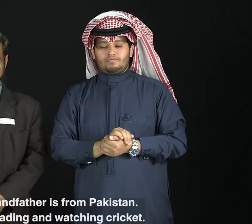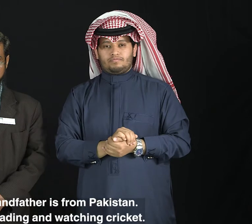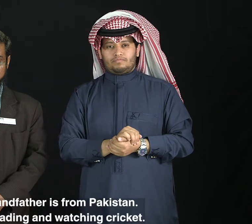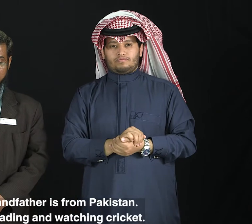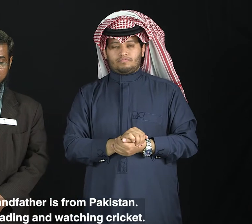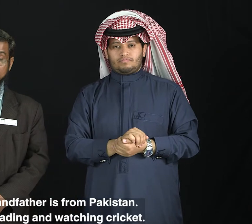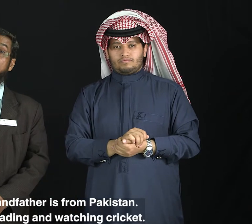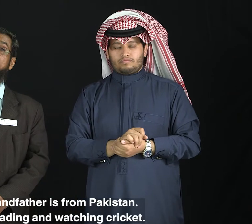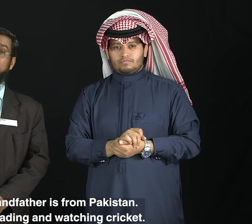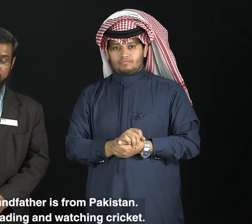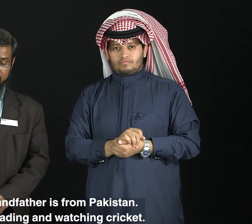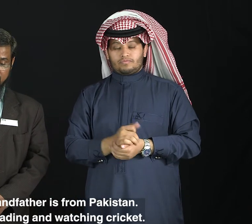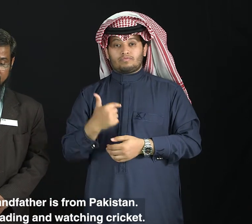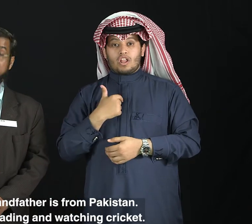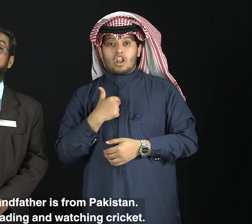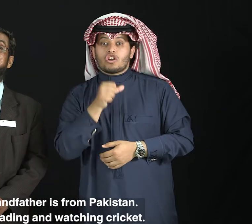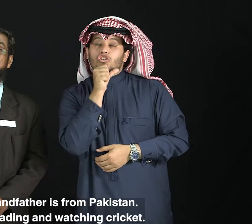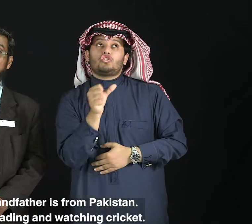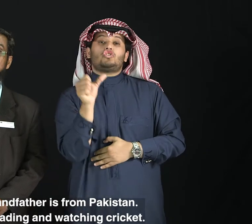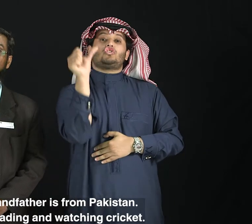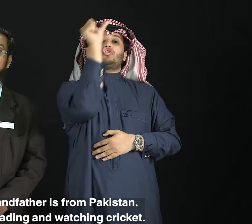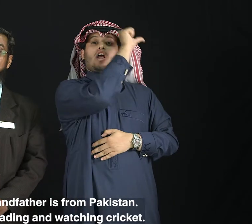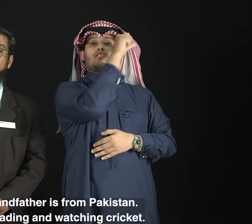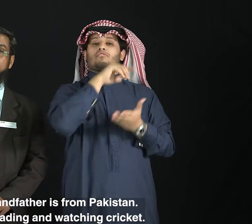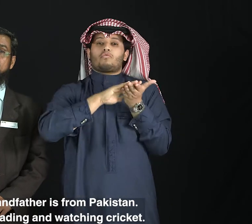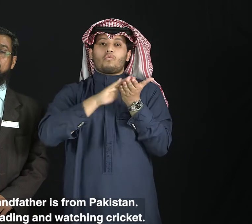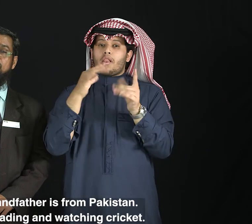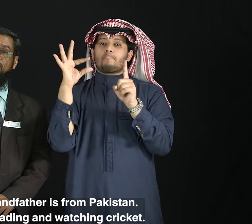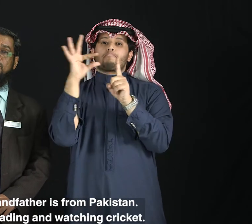My grandfather is from Pakistan.